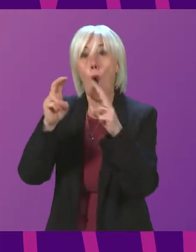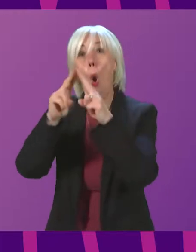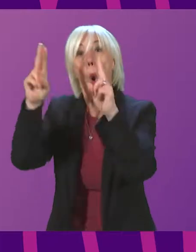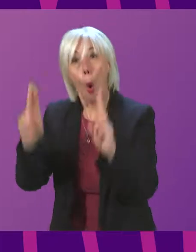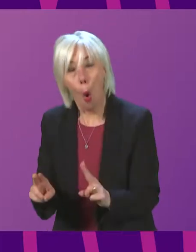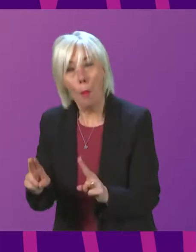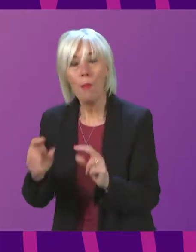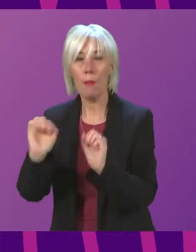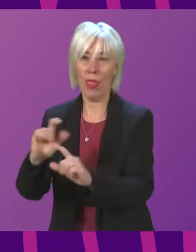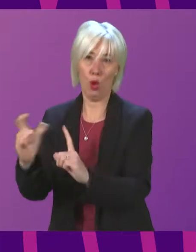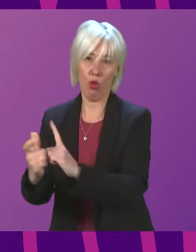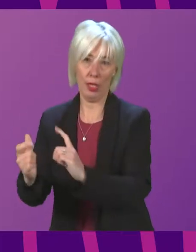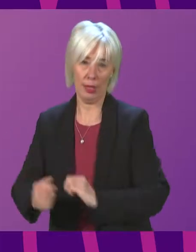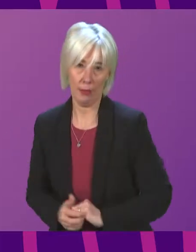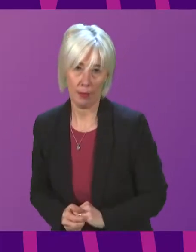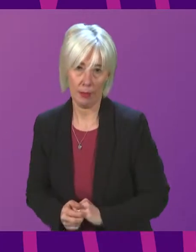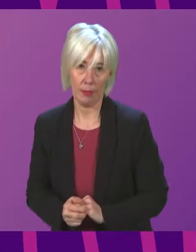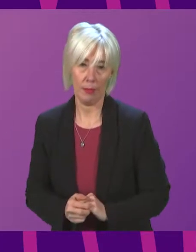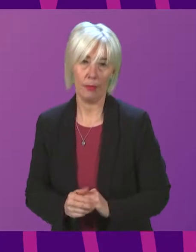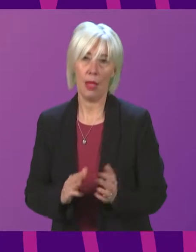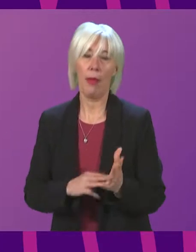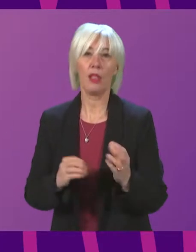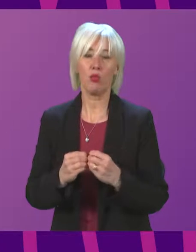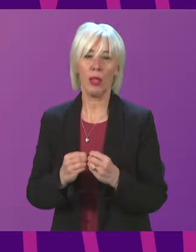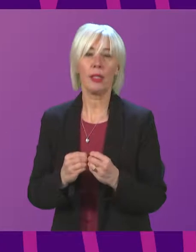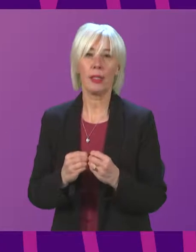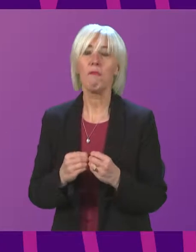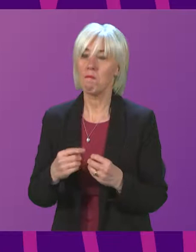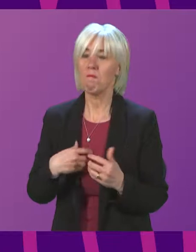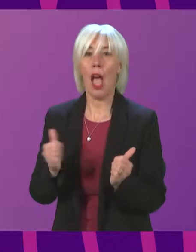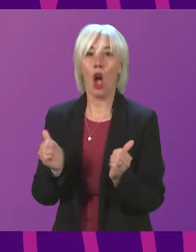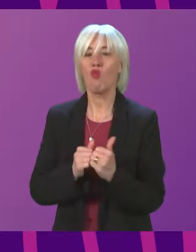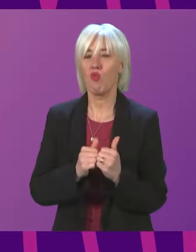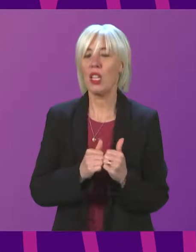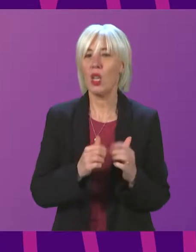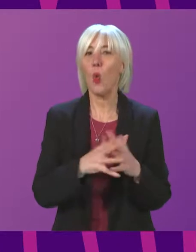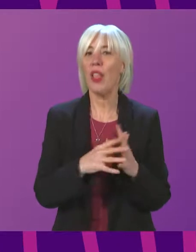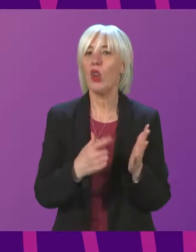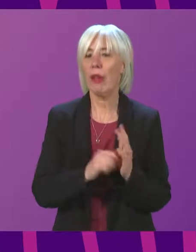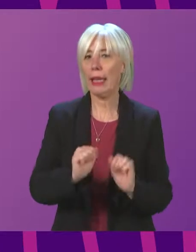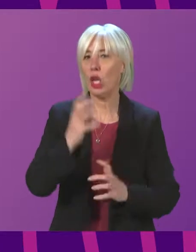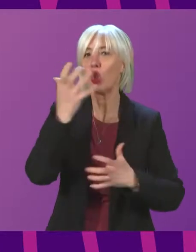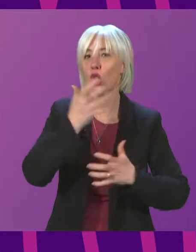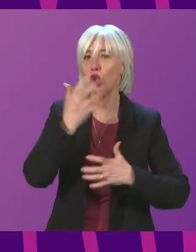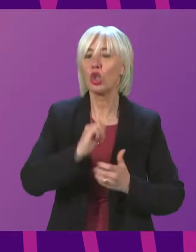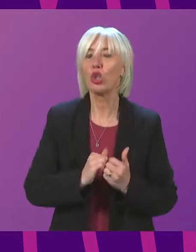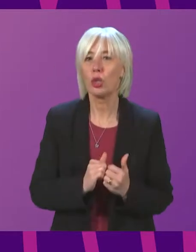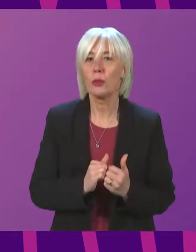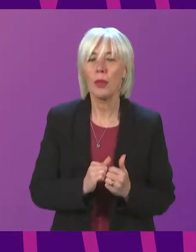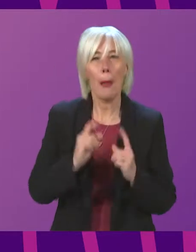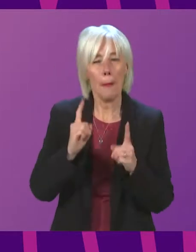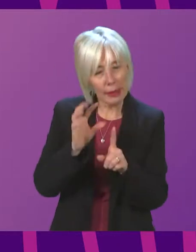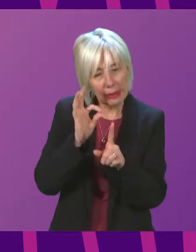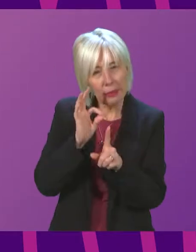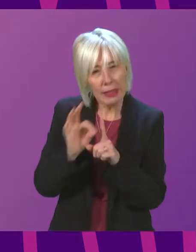Myles Briggs. Thank you, President Officer. I agree with Willie Rene's concerns, which he has expressed. But specifically,